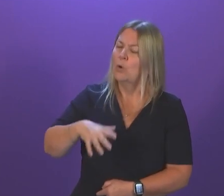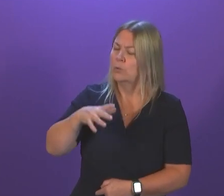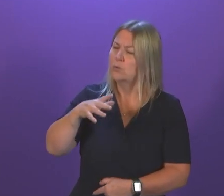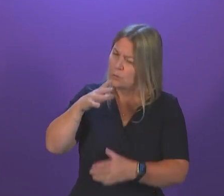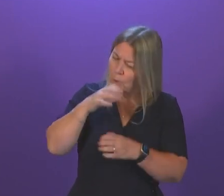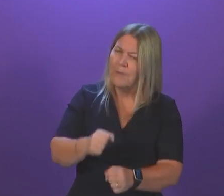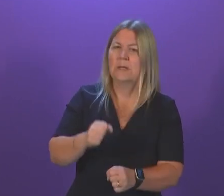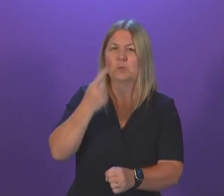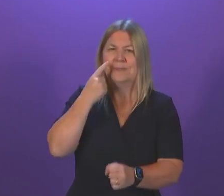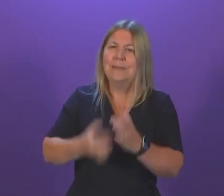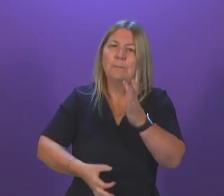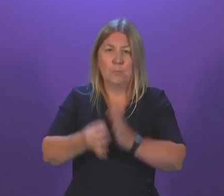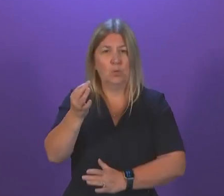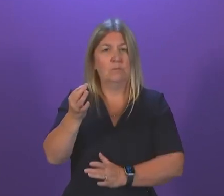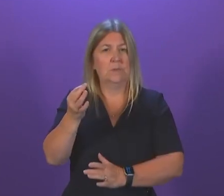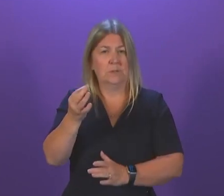improvements on.